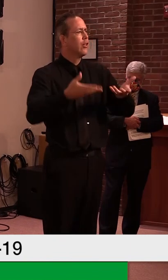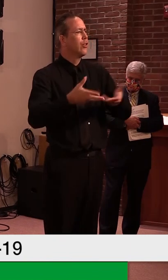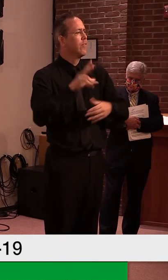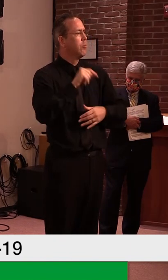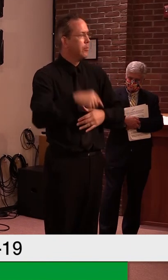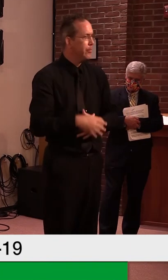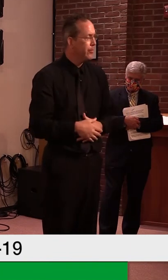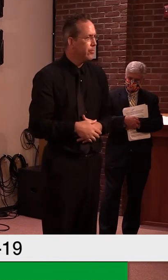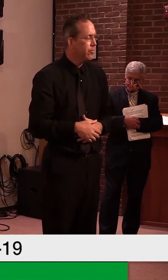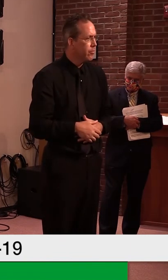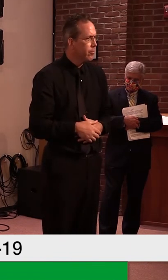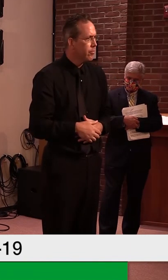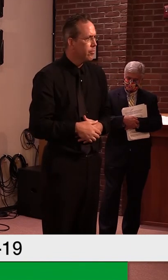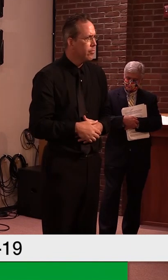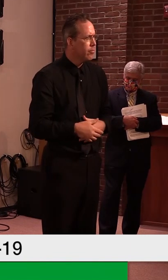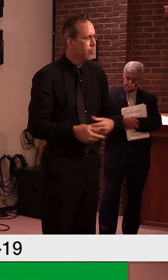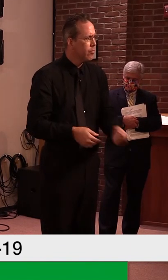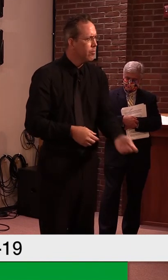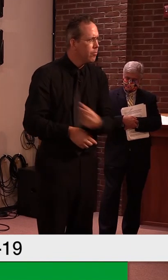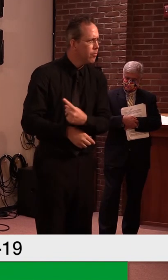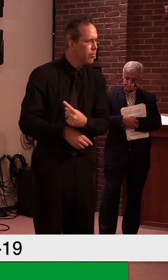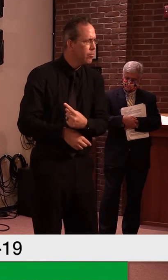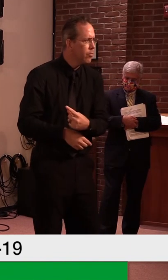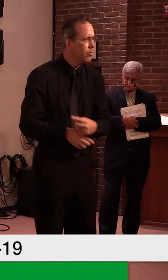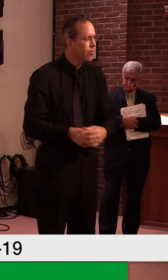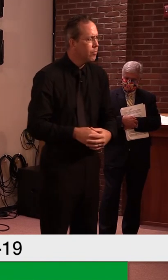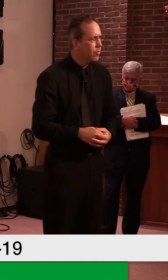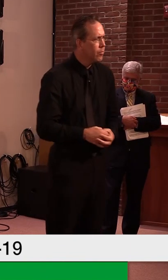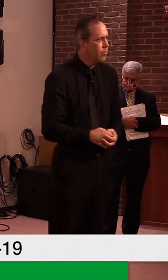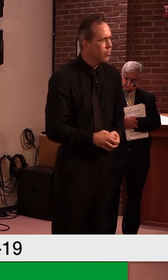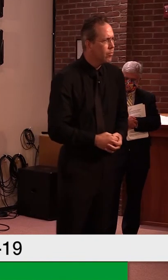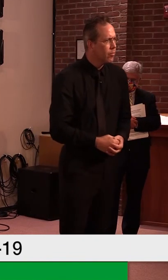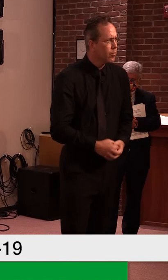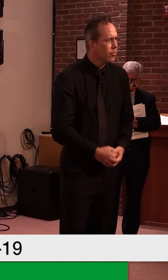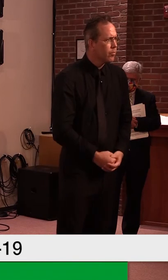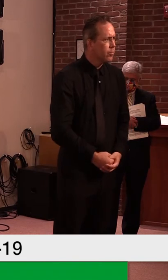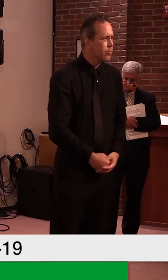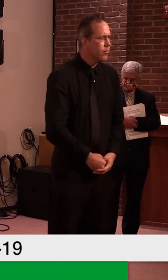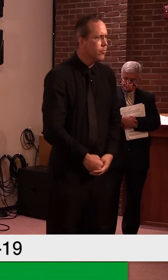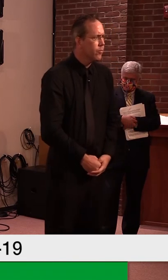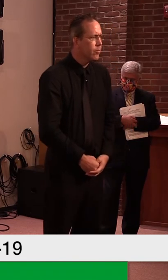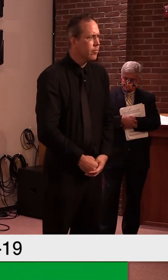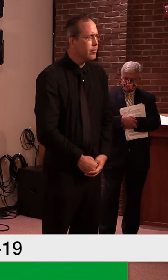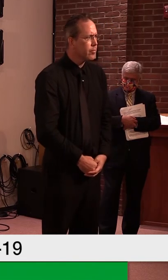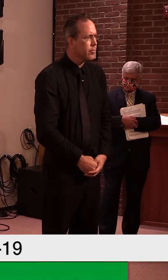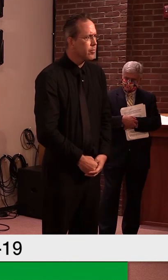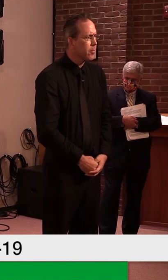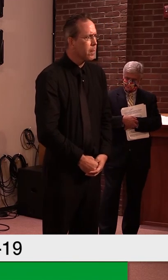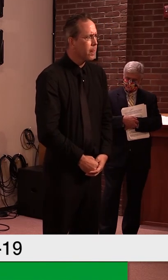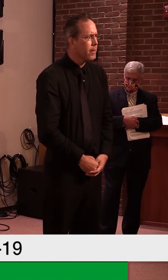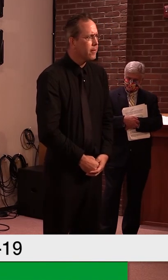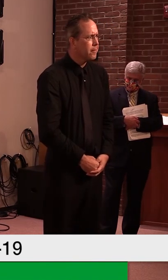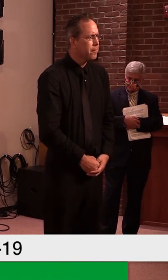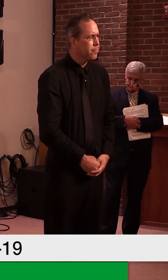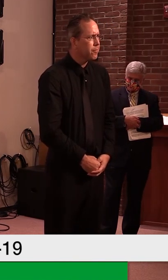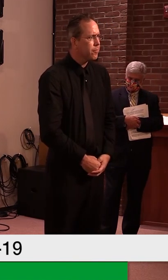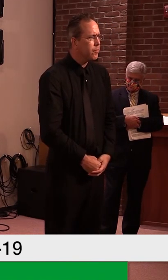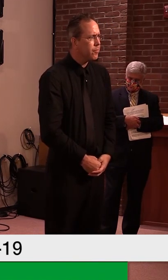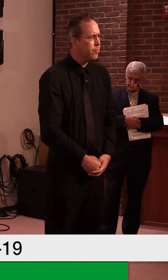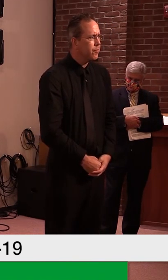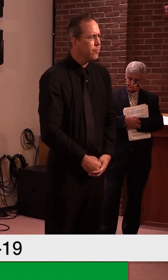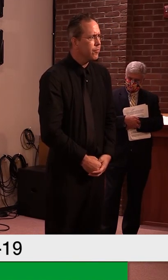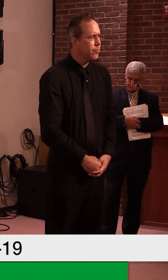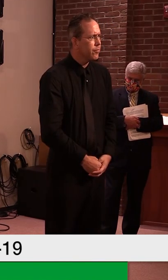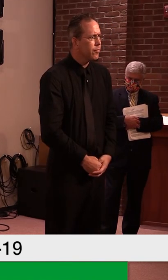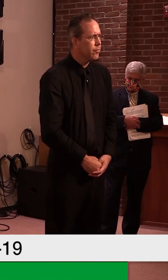focus be returning to the construction of a, of a multimillion dollar, uh, you know, correctional facility in the state in a